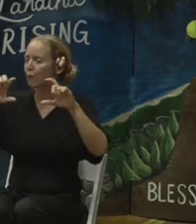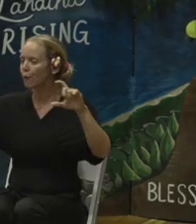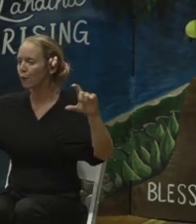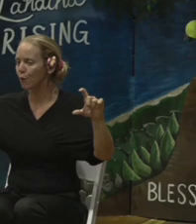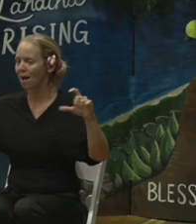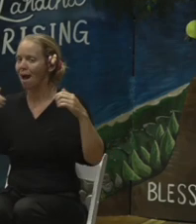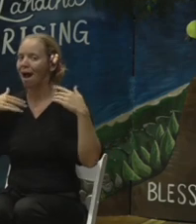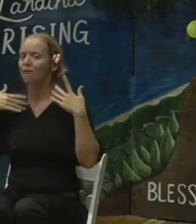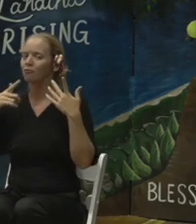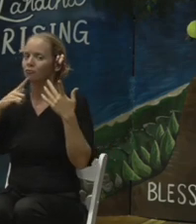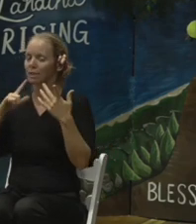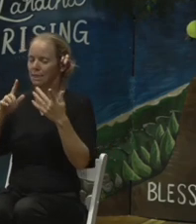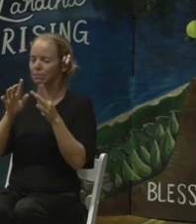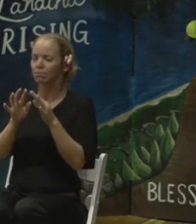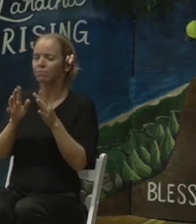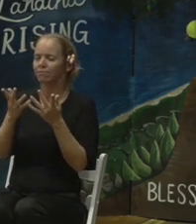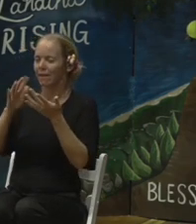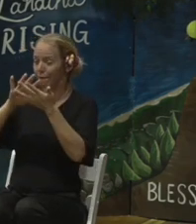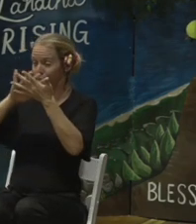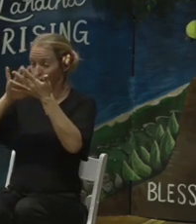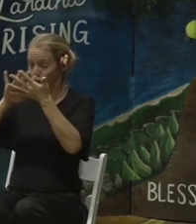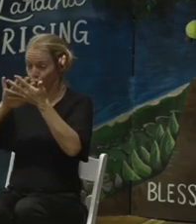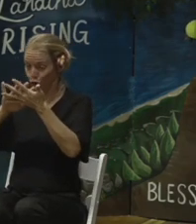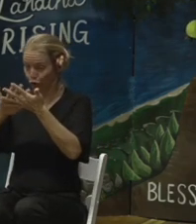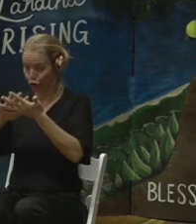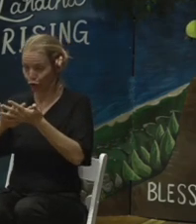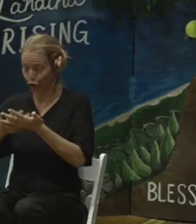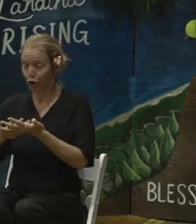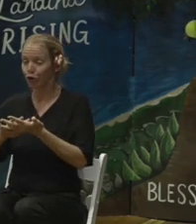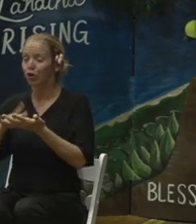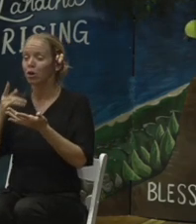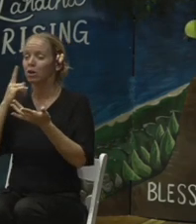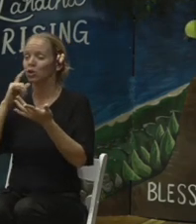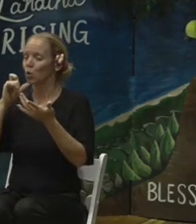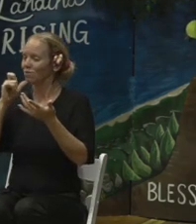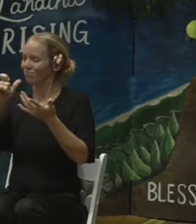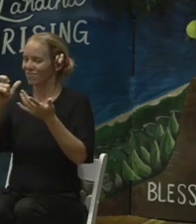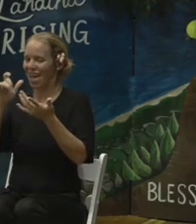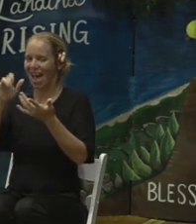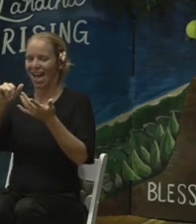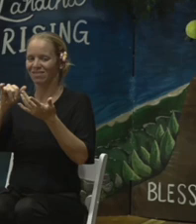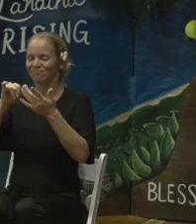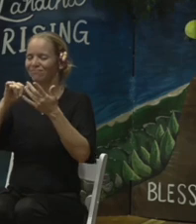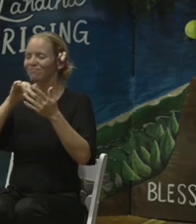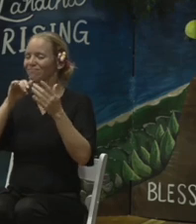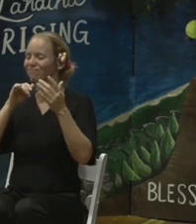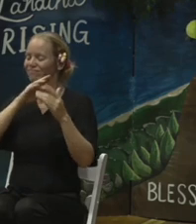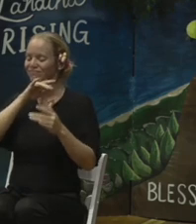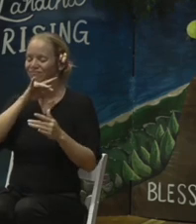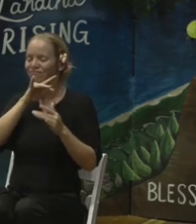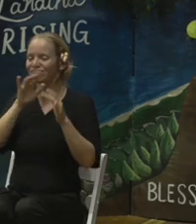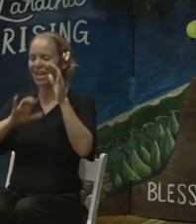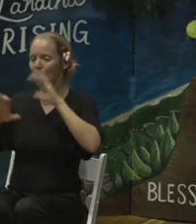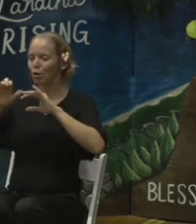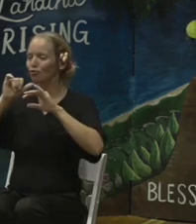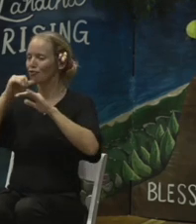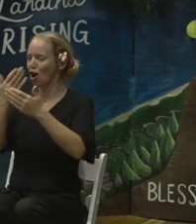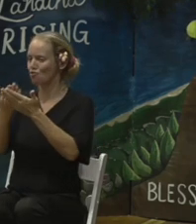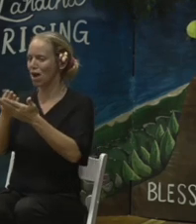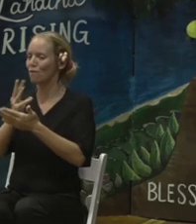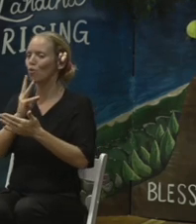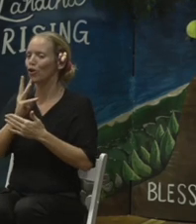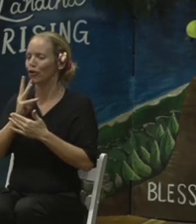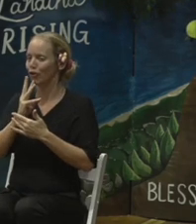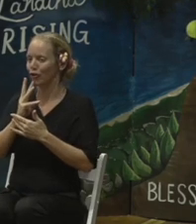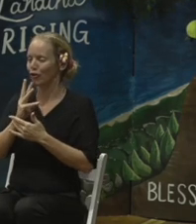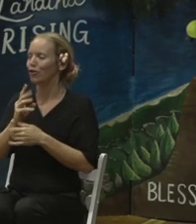Then you have your HDPE liner, your first layer. As I mentioned, there's two. After the one foot of gravel, you have one foot of low